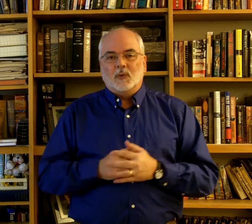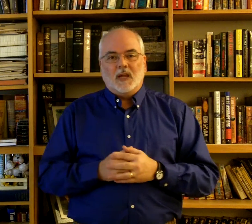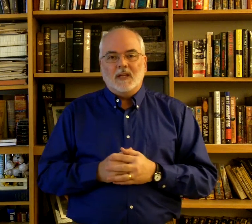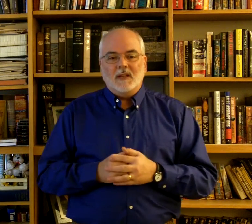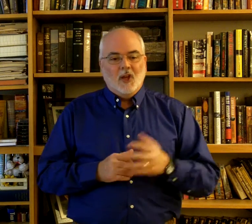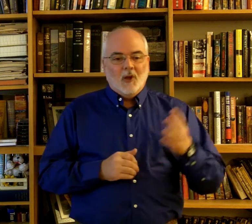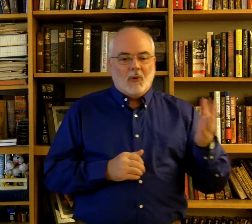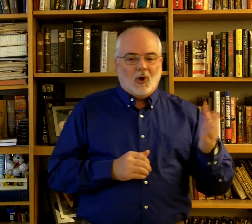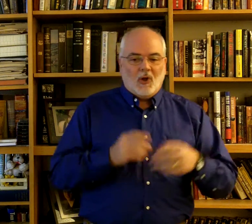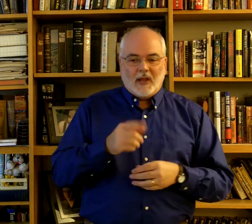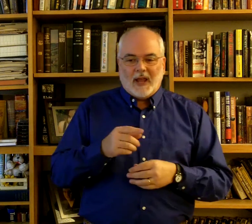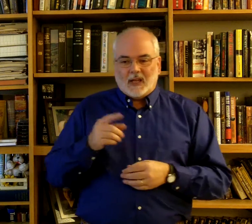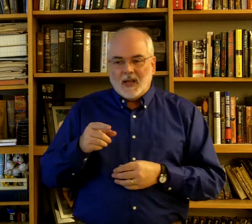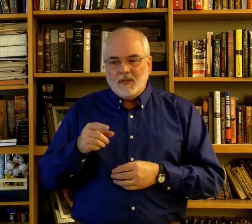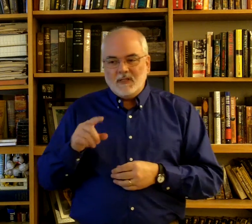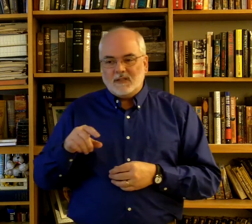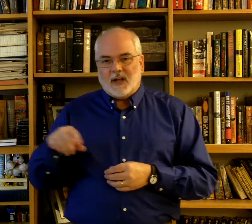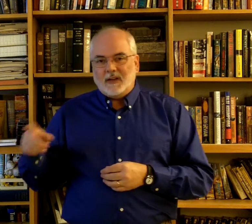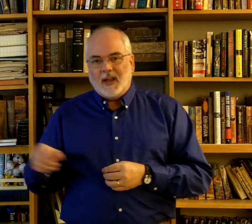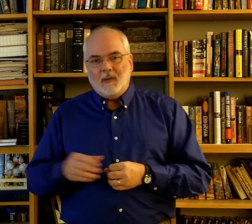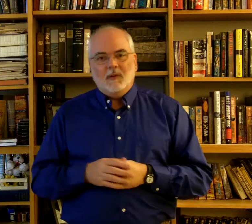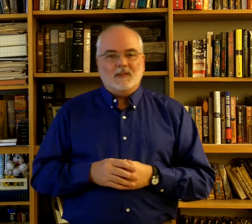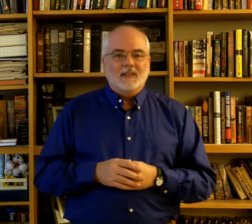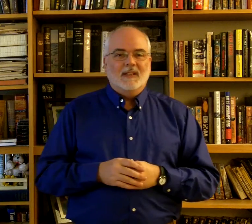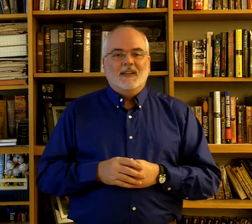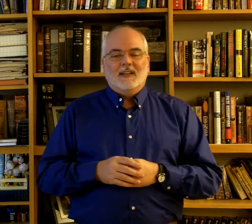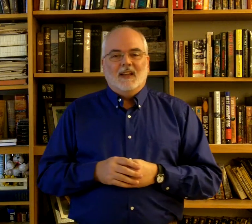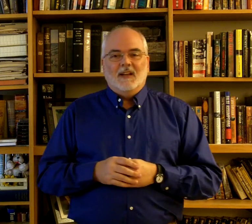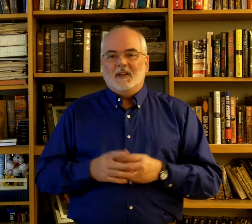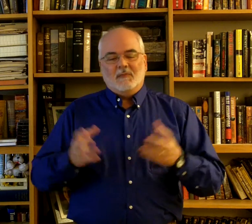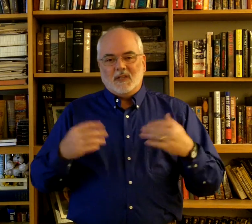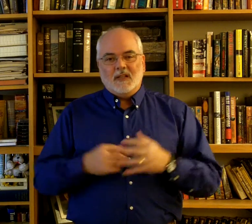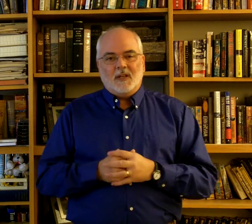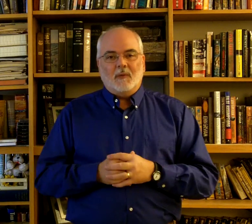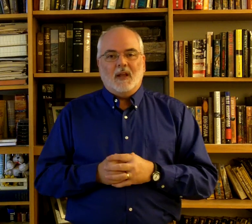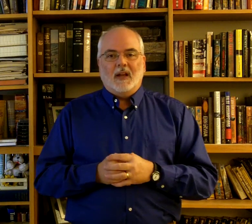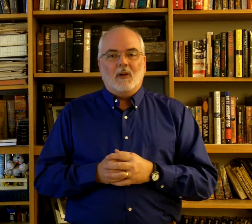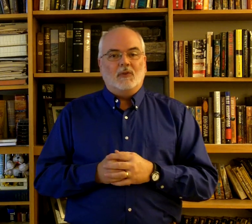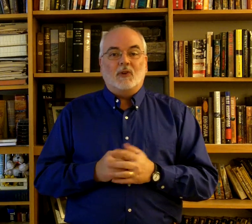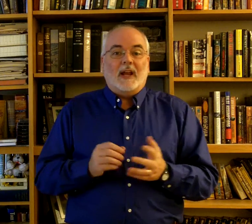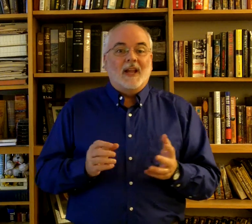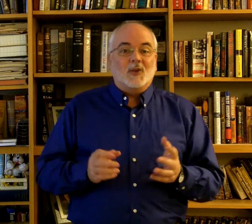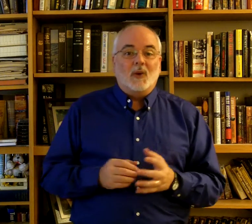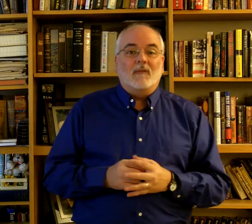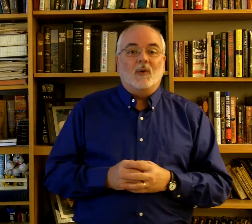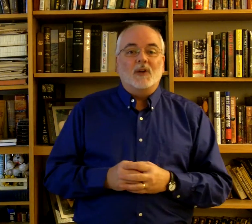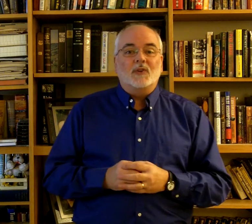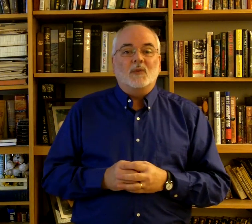really easy. Paul at Lemons dot name. And send that to me, and I will try to answer whatever questions we